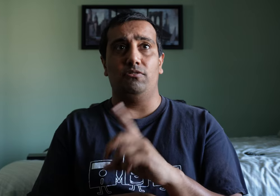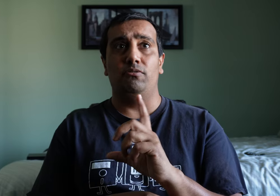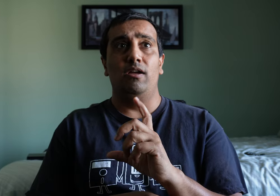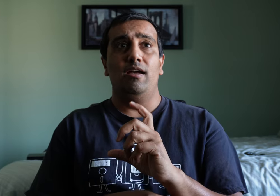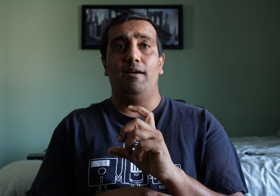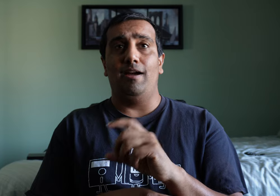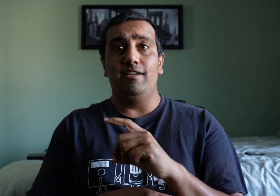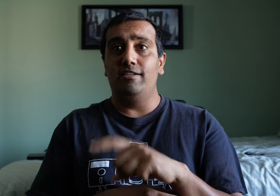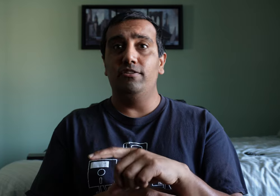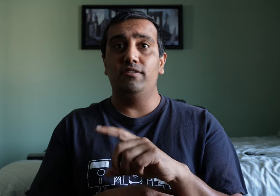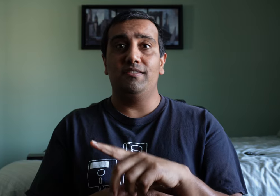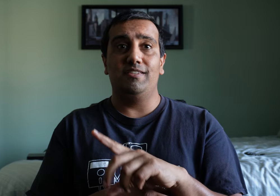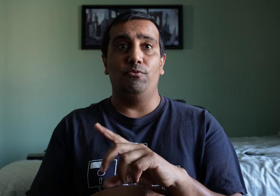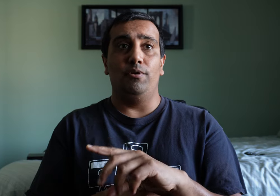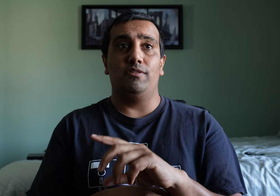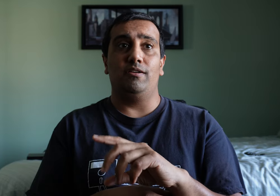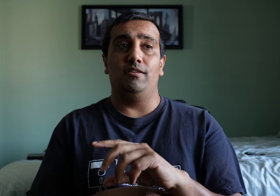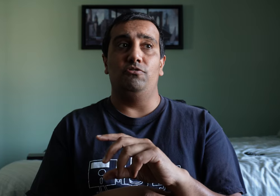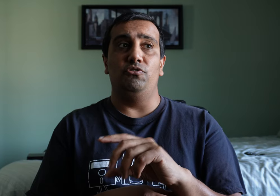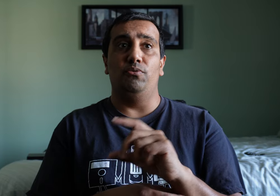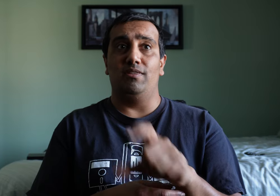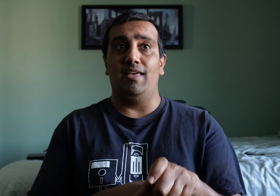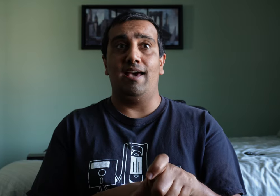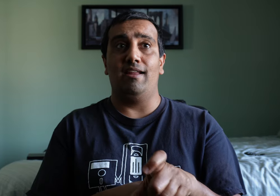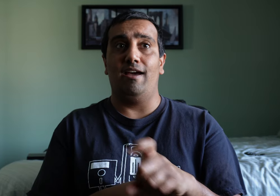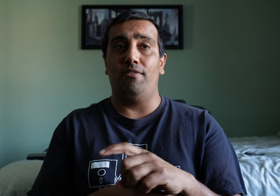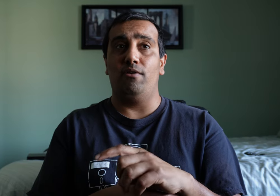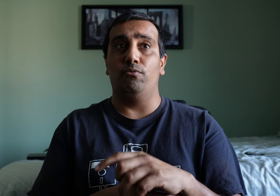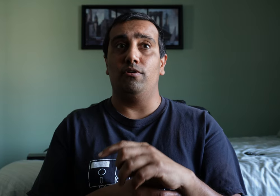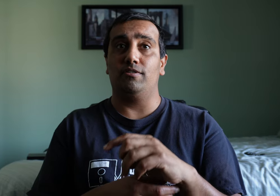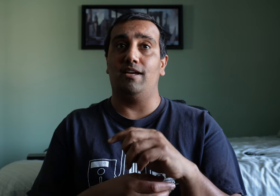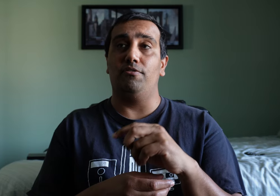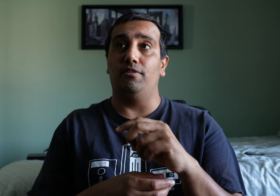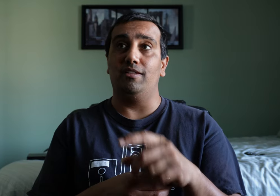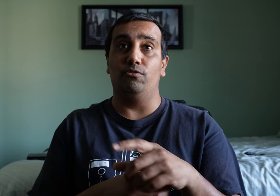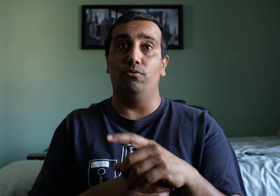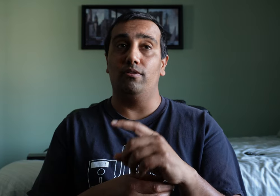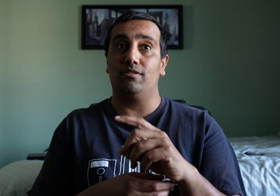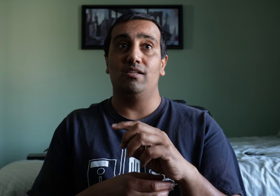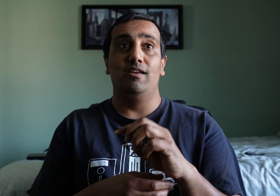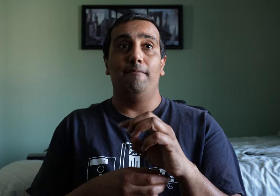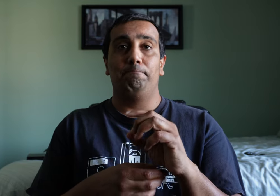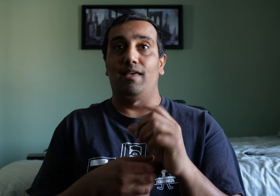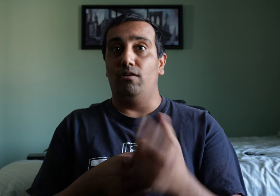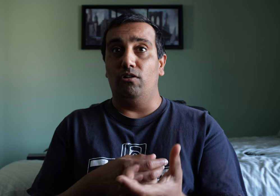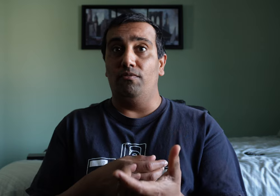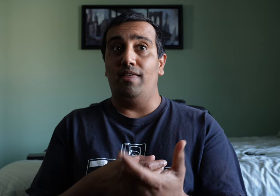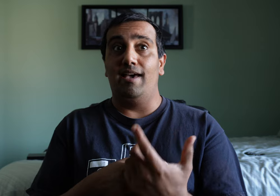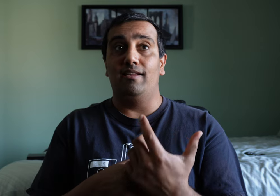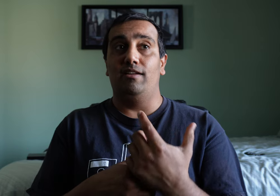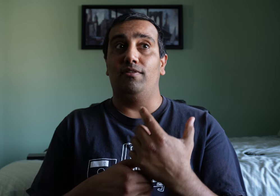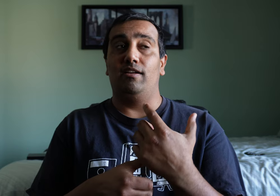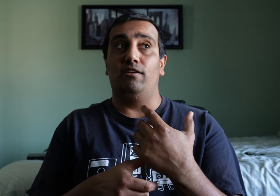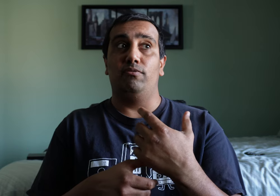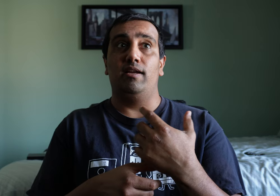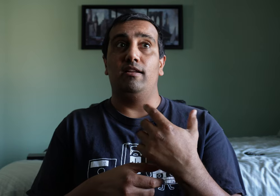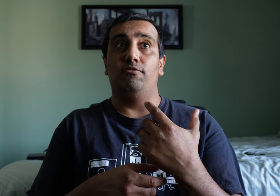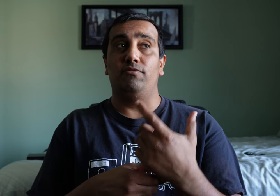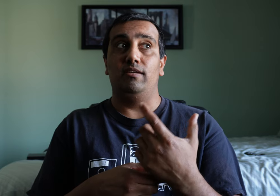so I'm kind of curious to see what they're going to do with that, how that works, how the link works, and all of that. If it can create a feed